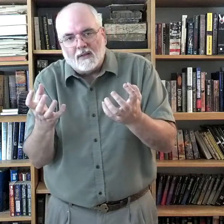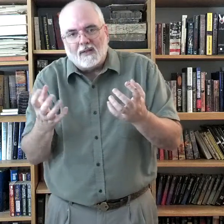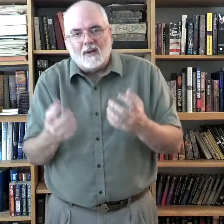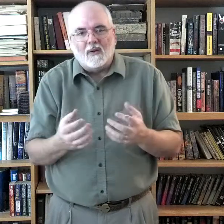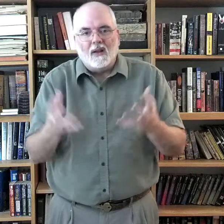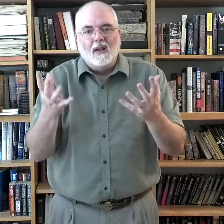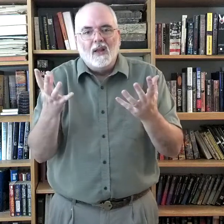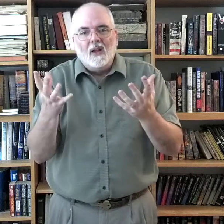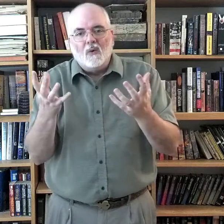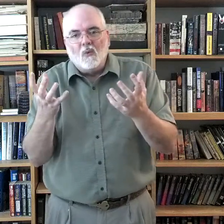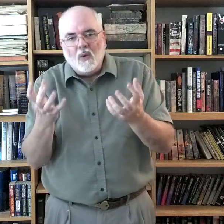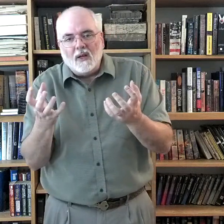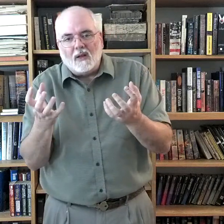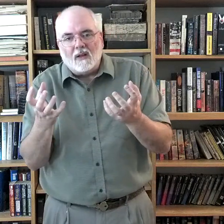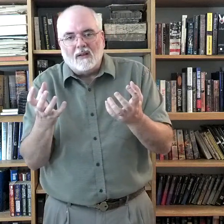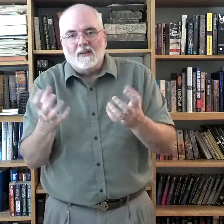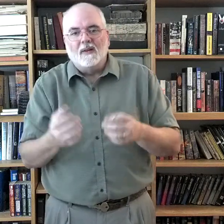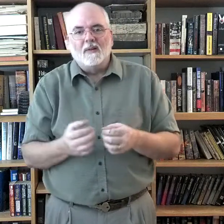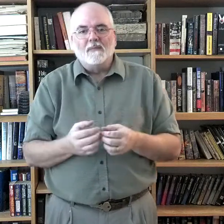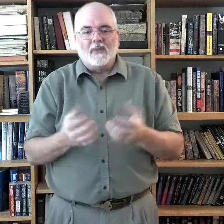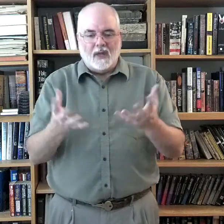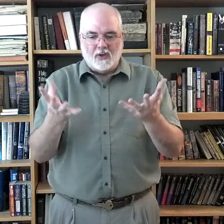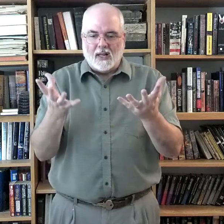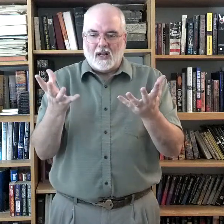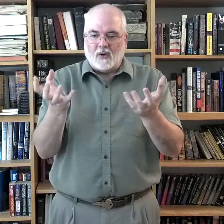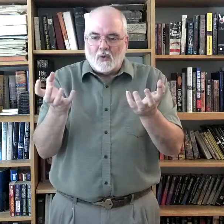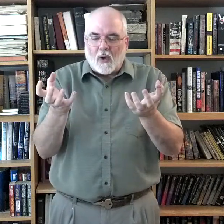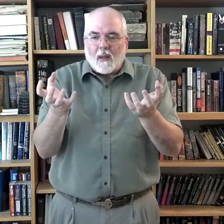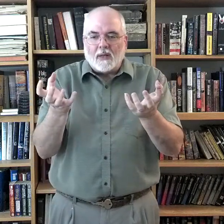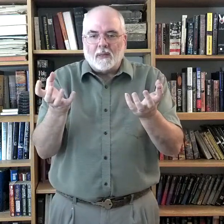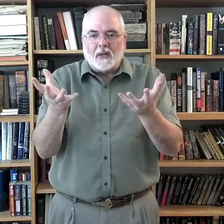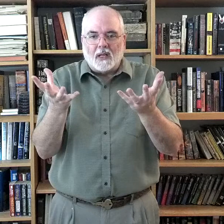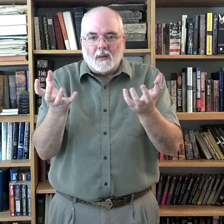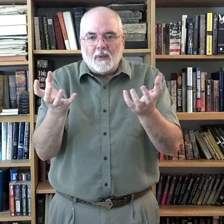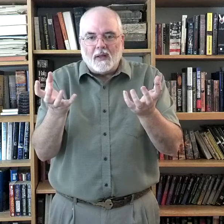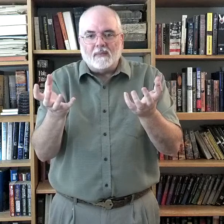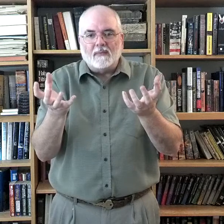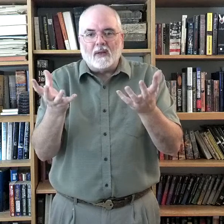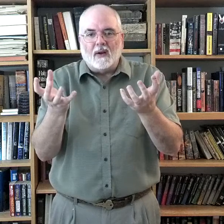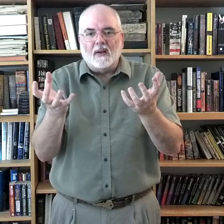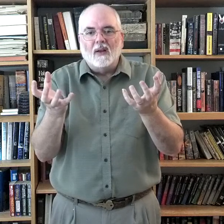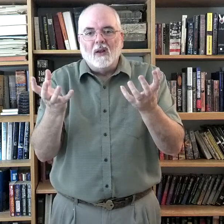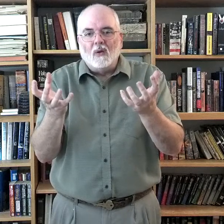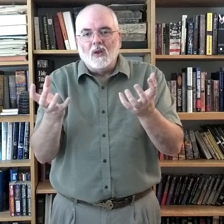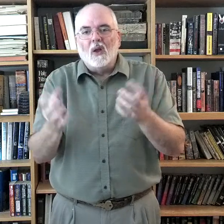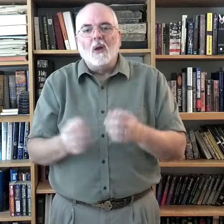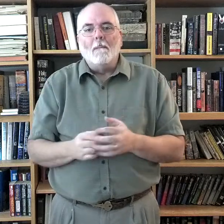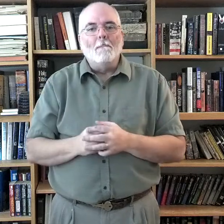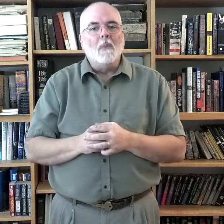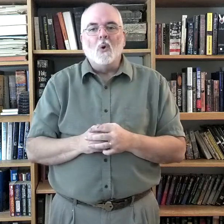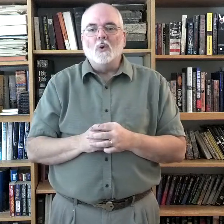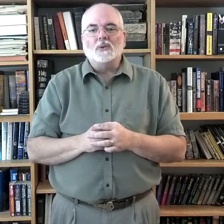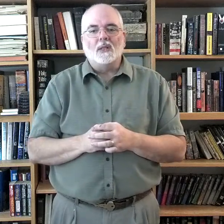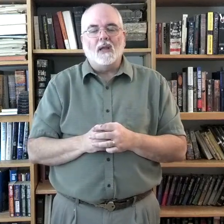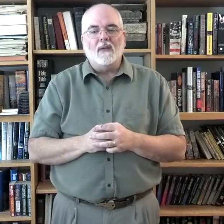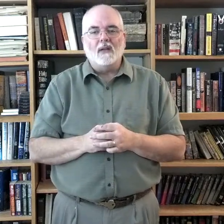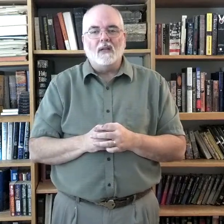Alright? Will. It's just kind of like grabbing something a little bit. Alright? Most lovingly.